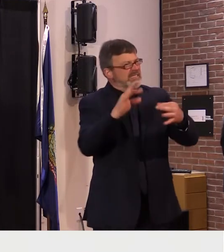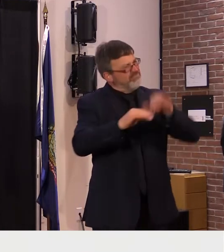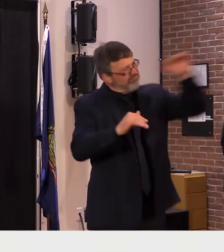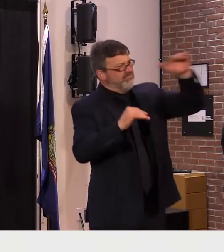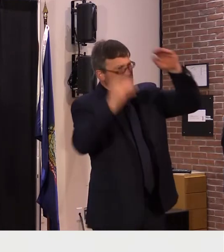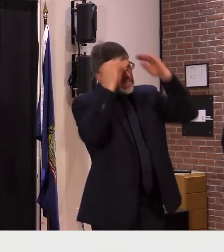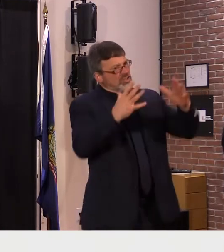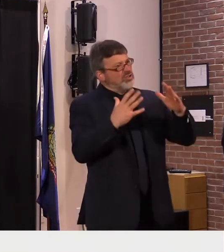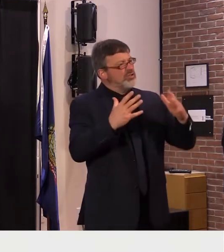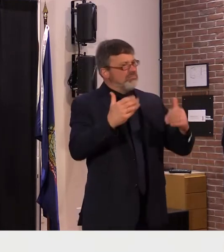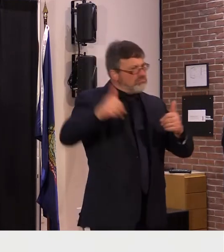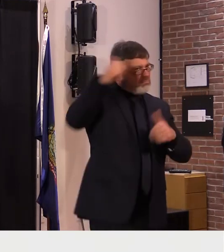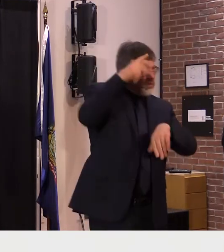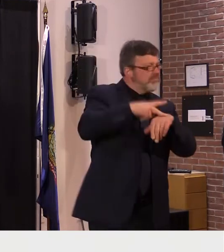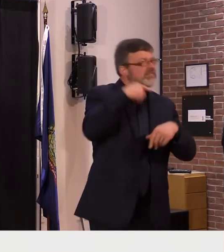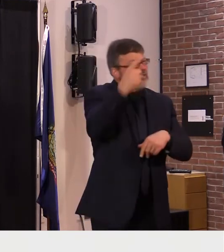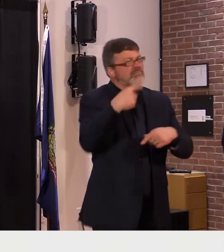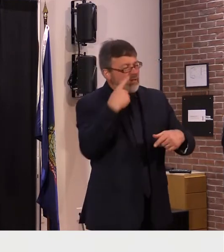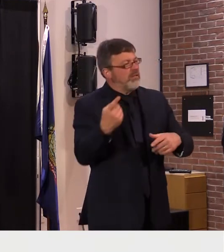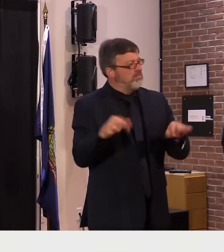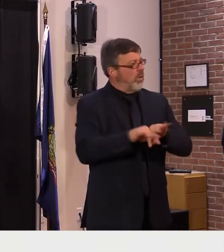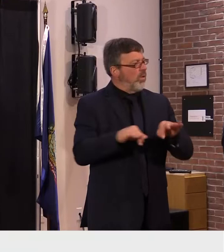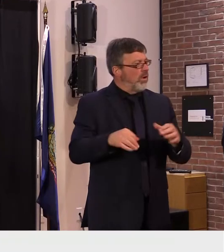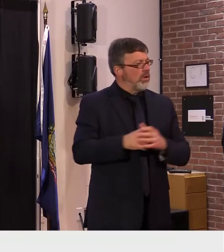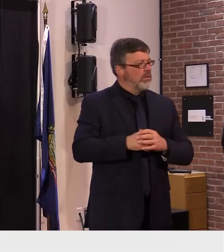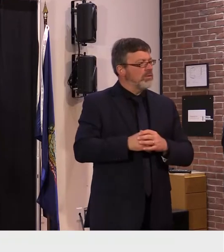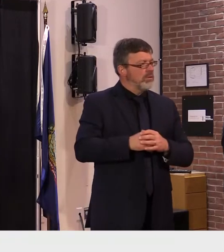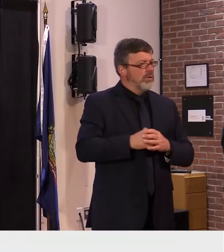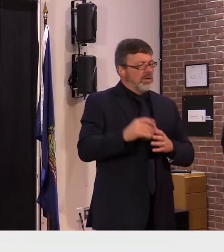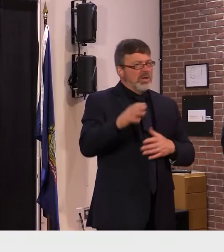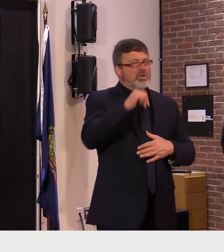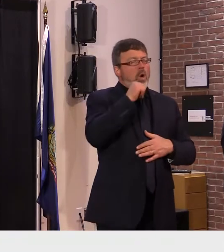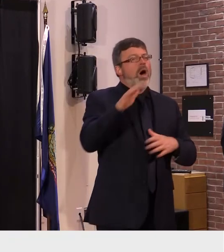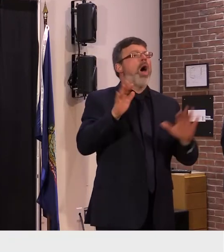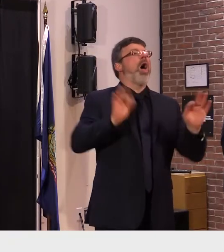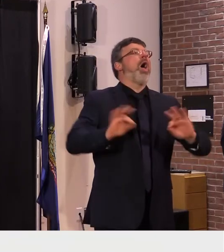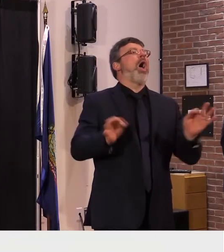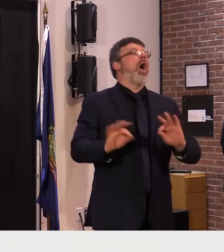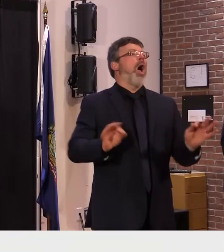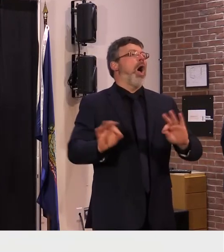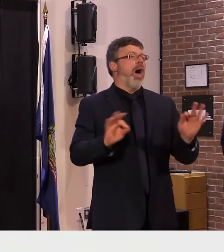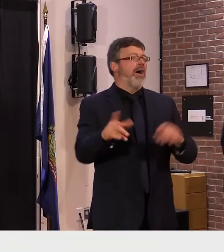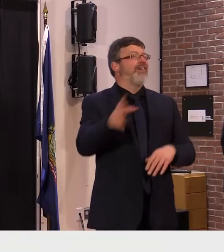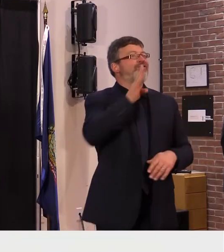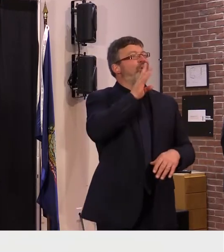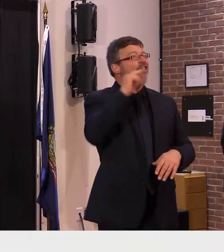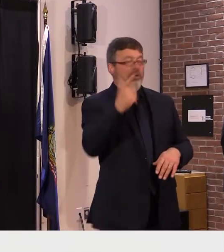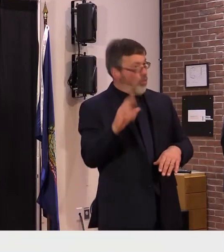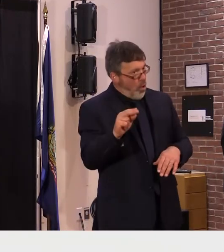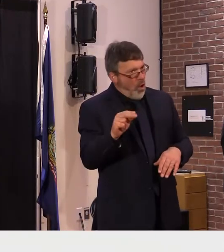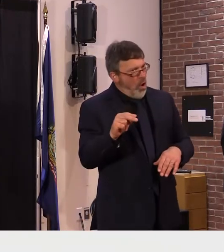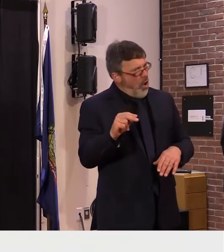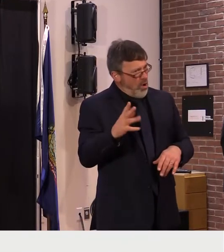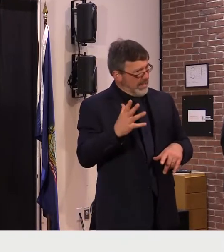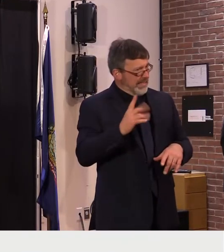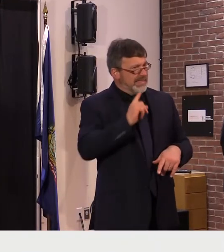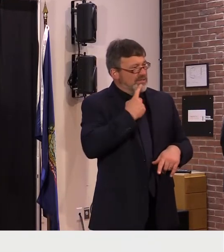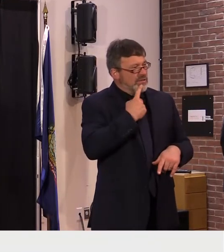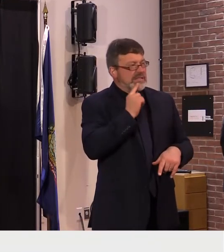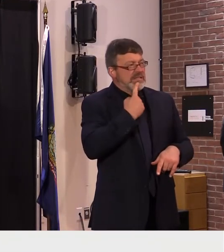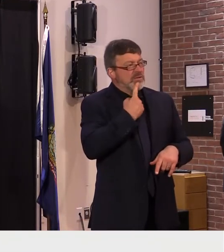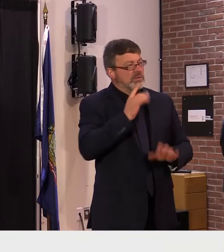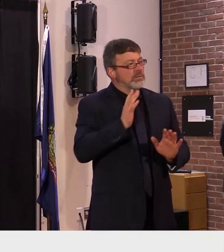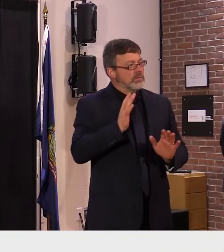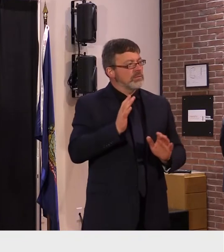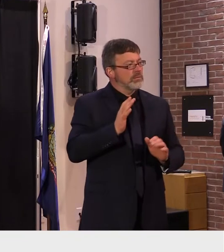that's what's gotten us through uh safely when we had the fair haven situation if not